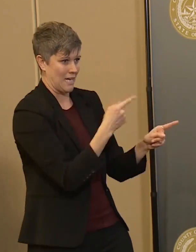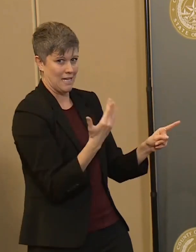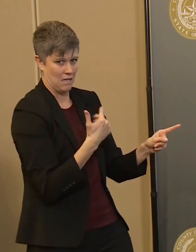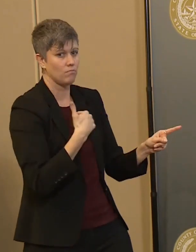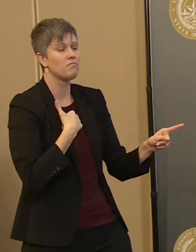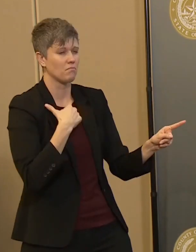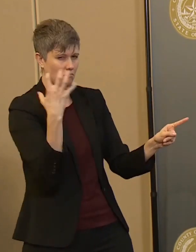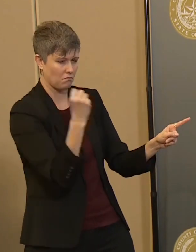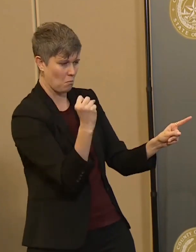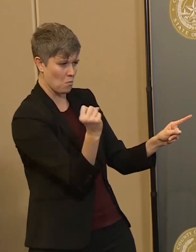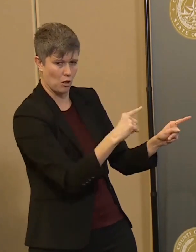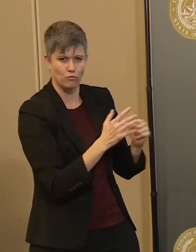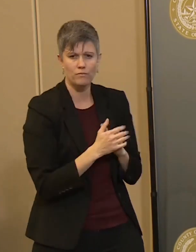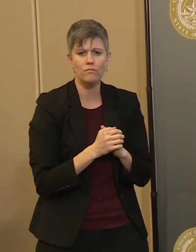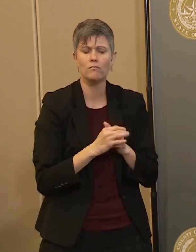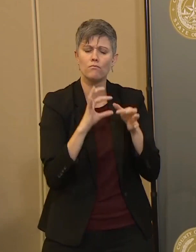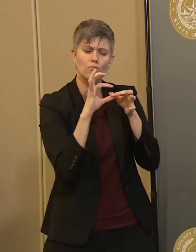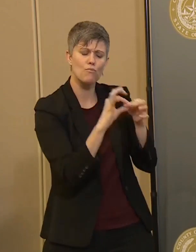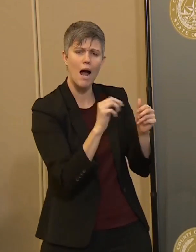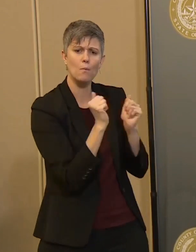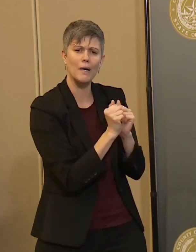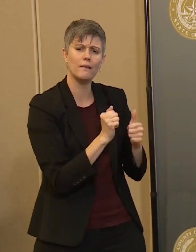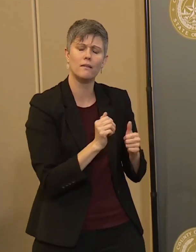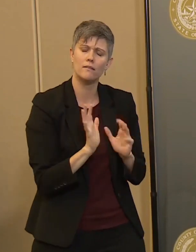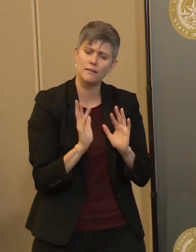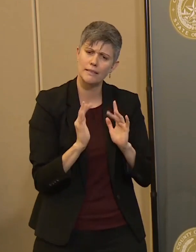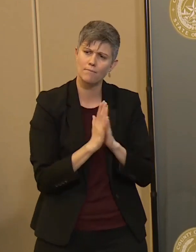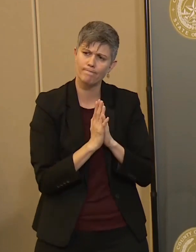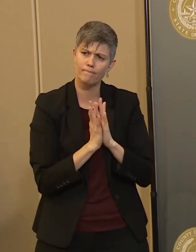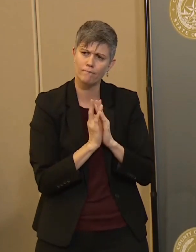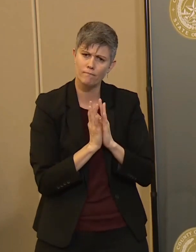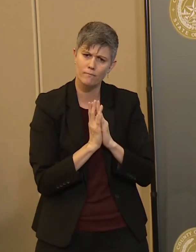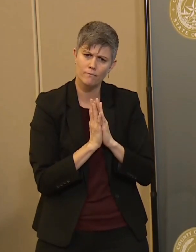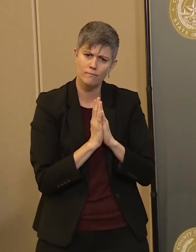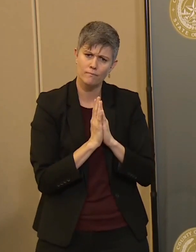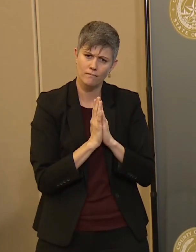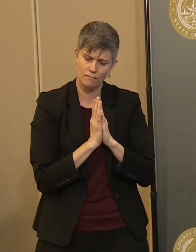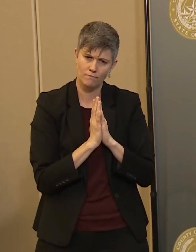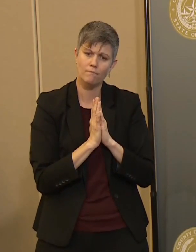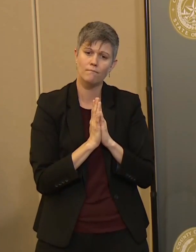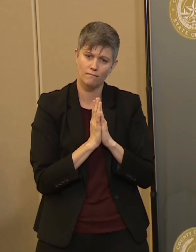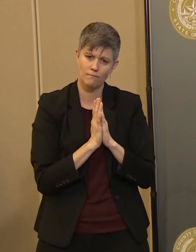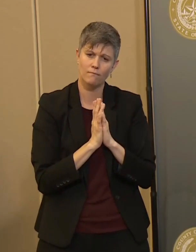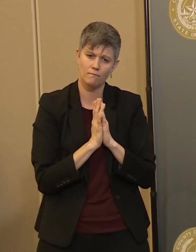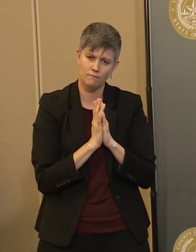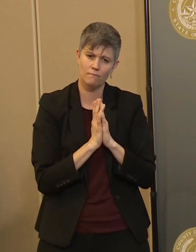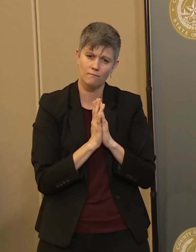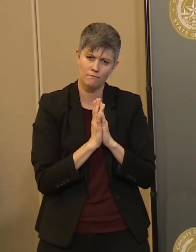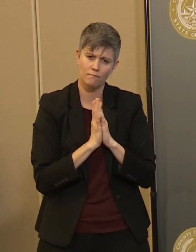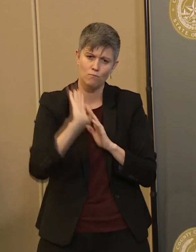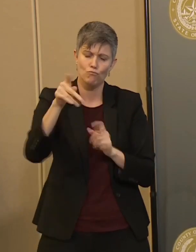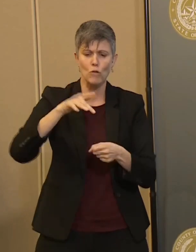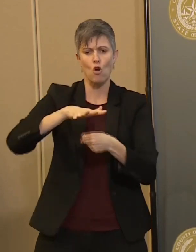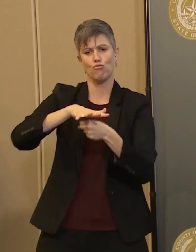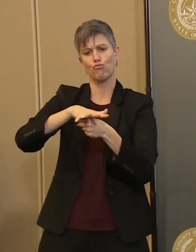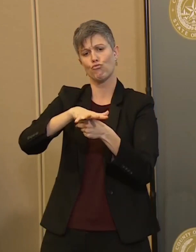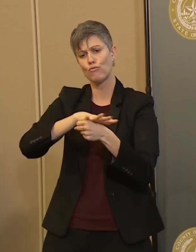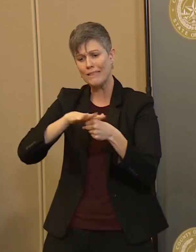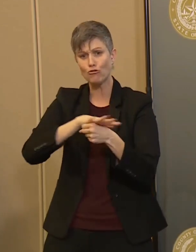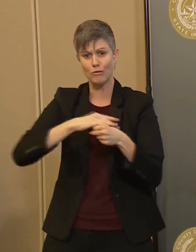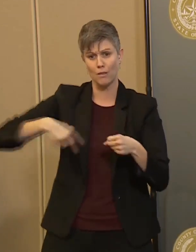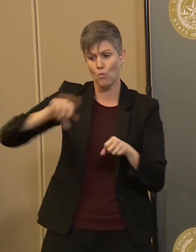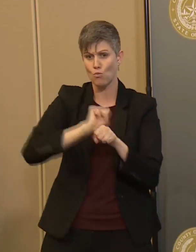a question about sort of, uh, if we're doing this sort of regionally, uh, between these, between these counties.